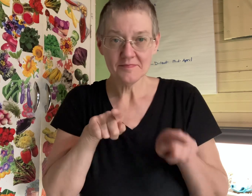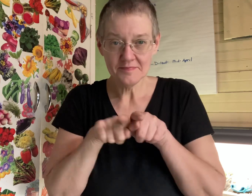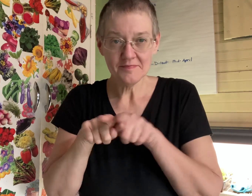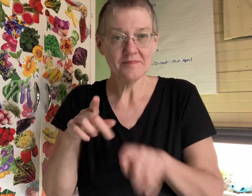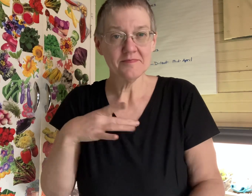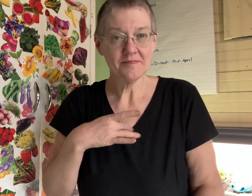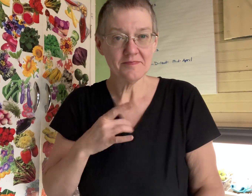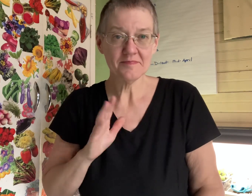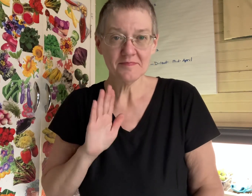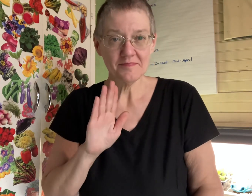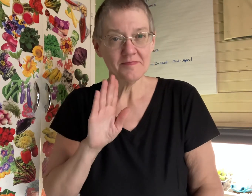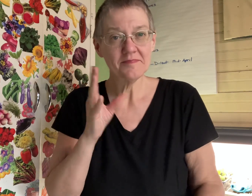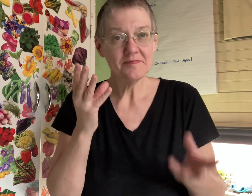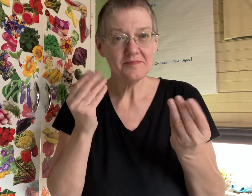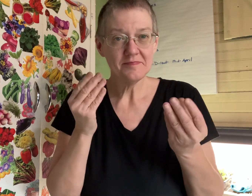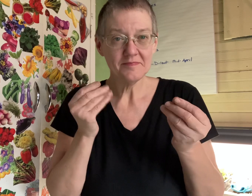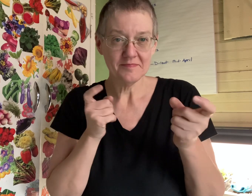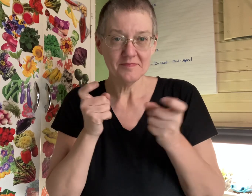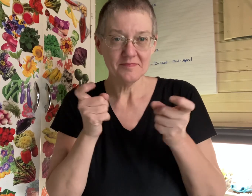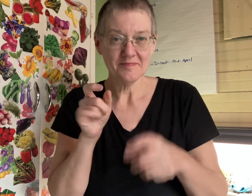i also like their moisture control